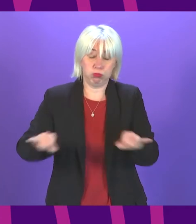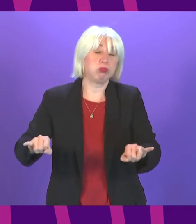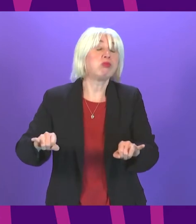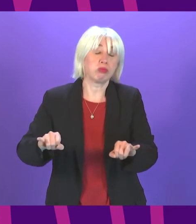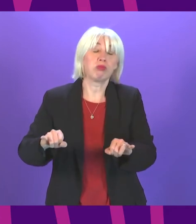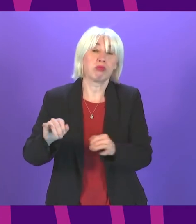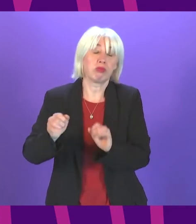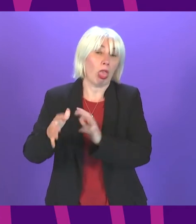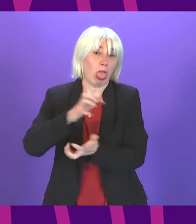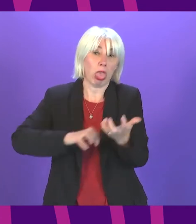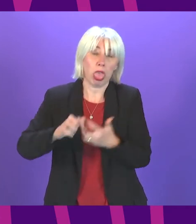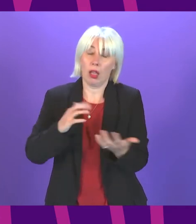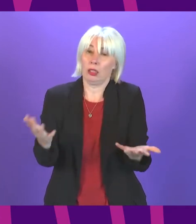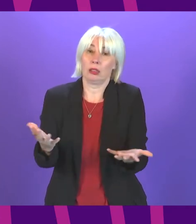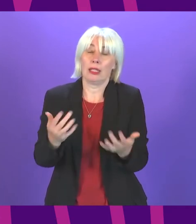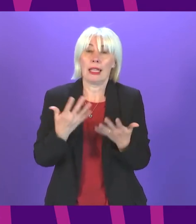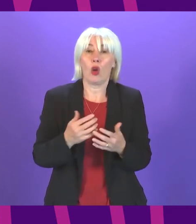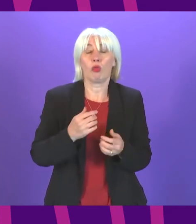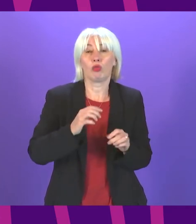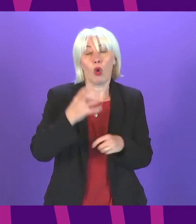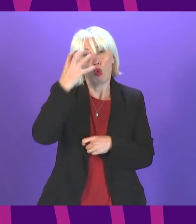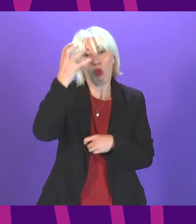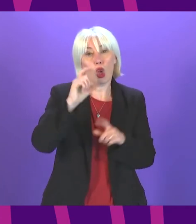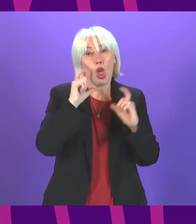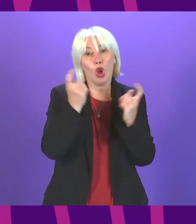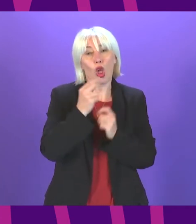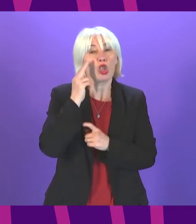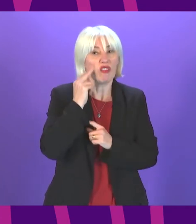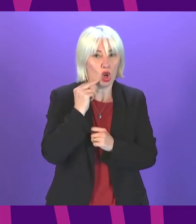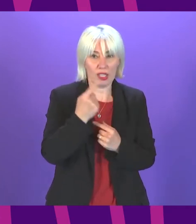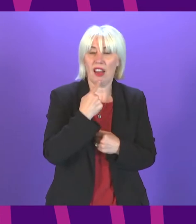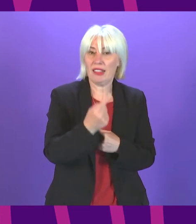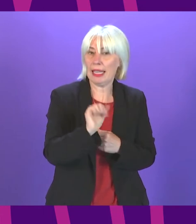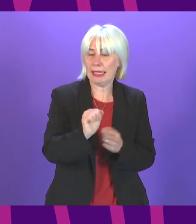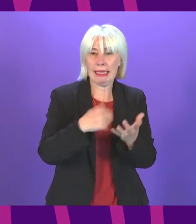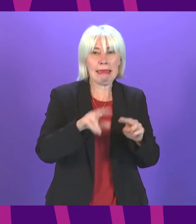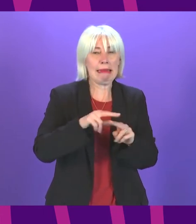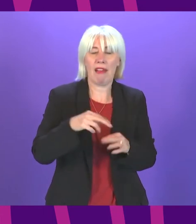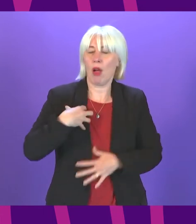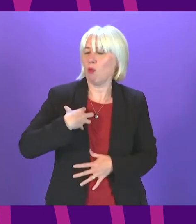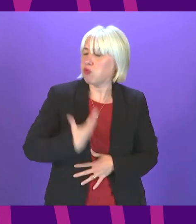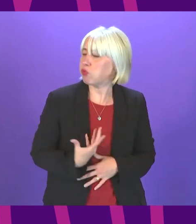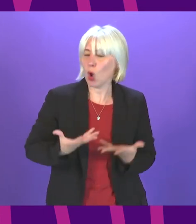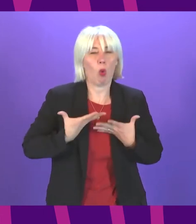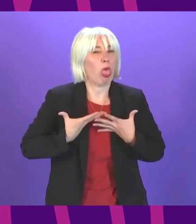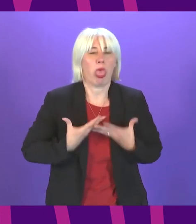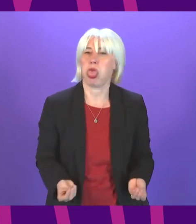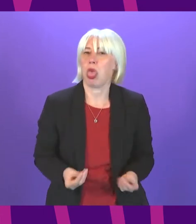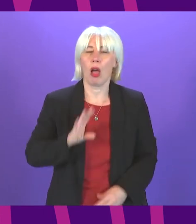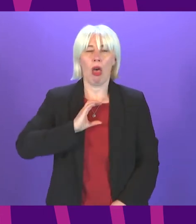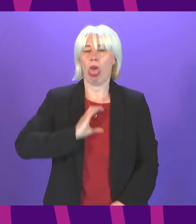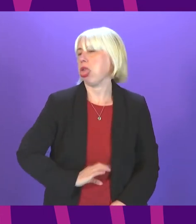and meanwhile we've got bodies such as the Royal College of Nursing have made clear that staff are exhausted burnt out and